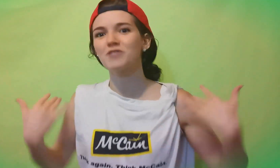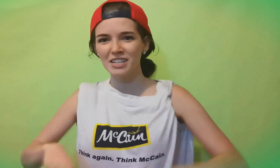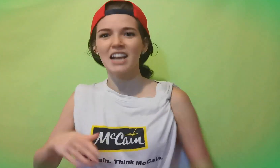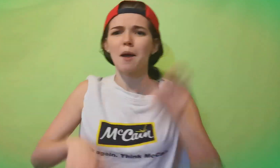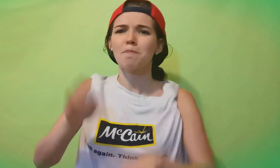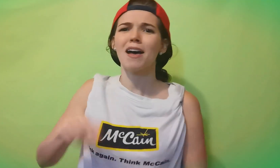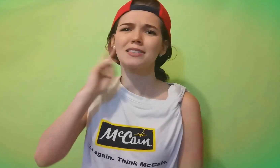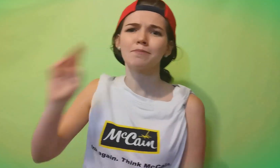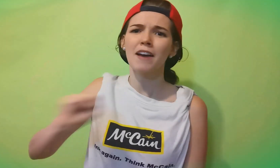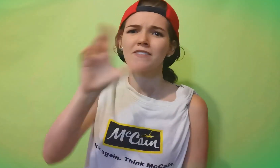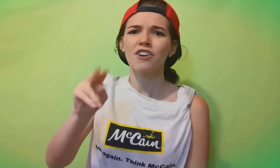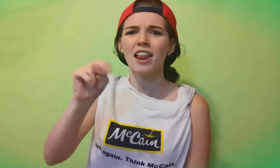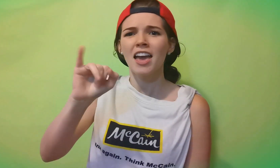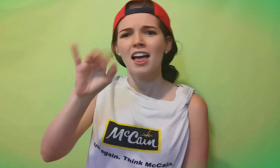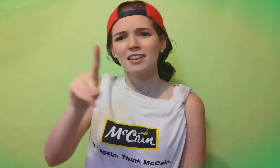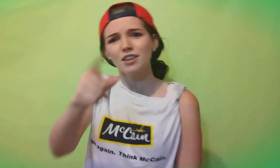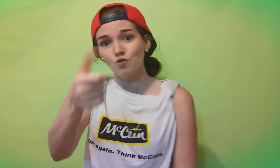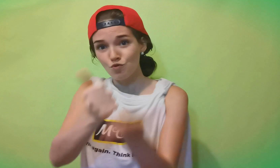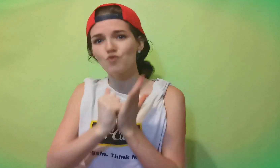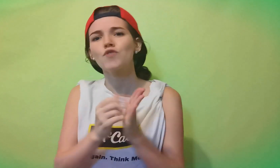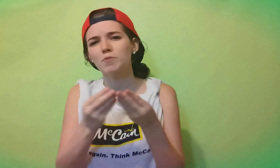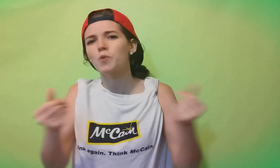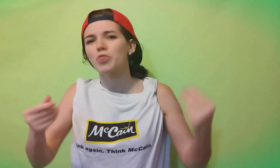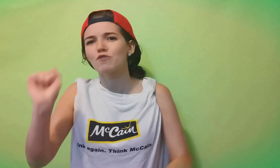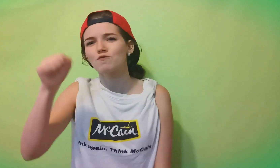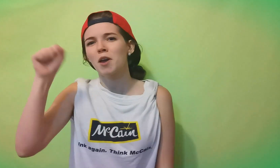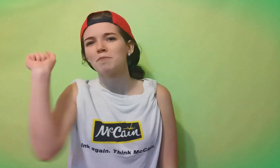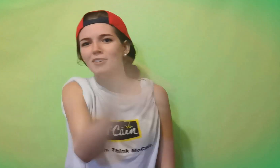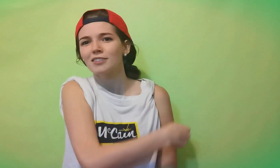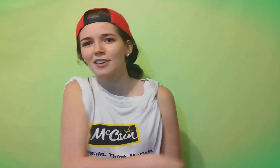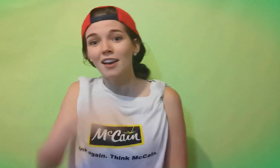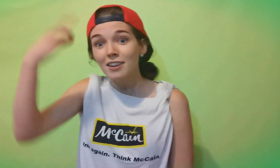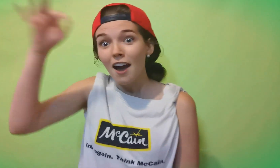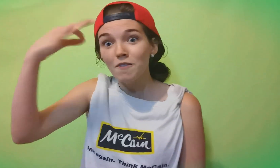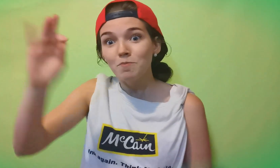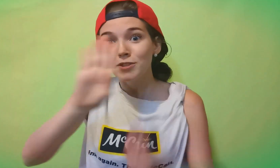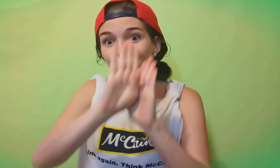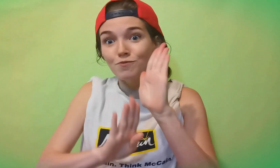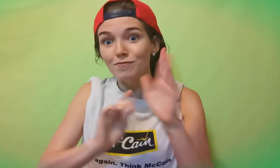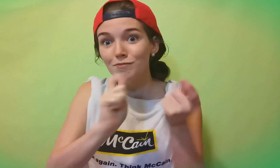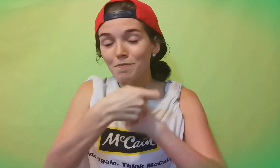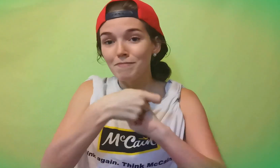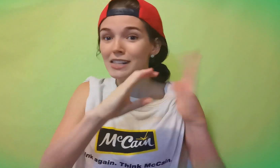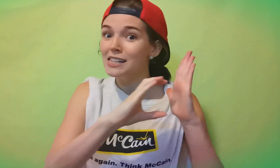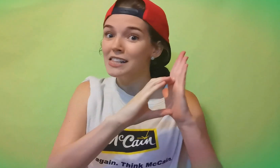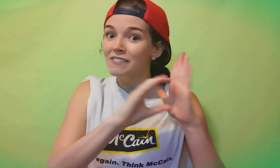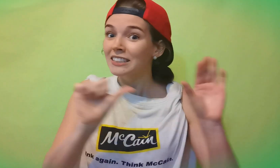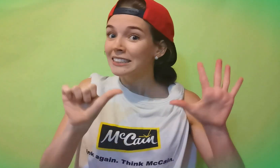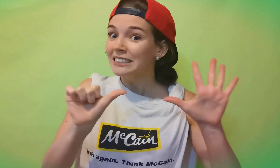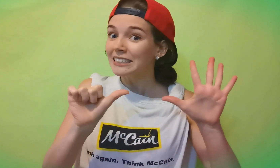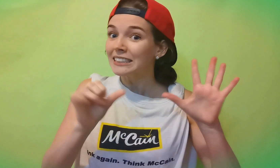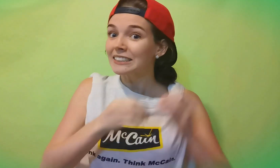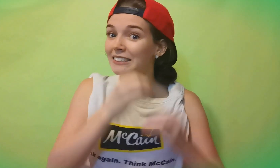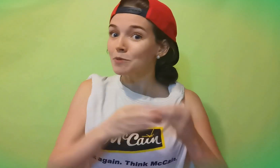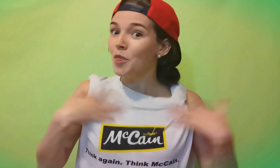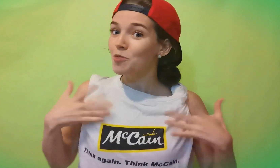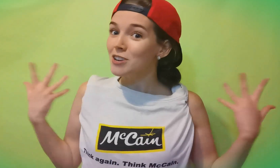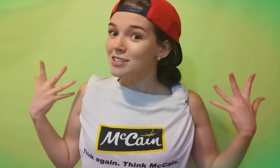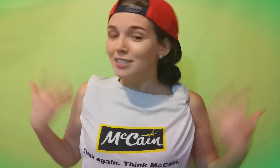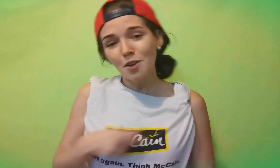beautiful nation parents all deafs are an NID you've helped us with the remedy government you've changed the bill fixed up section six we're thrilled